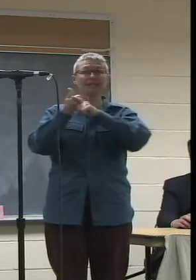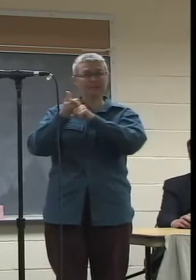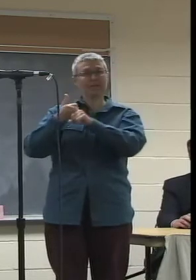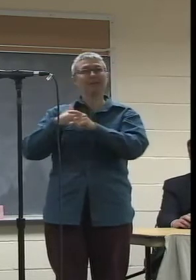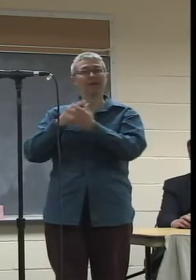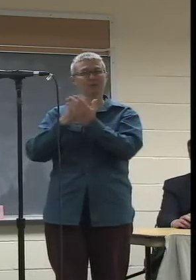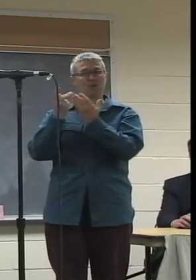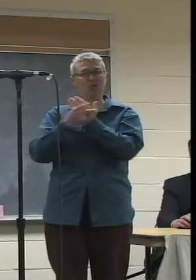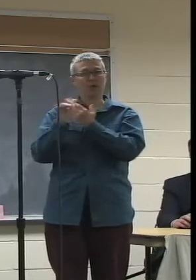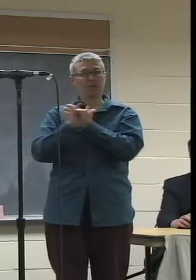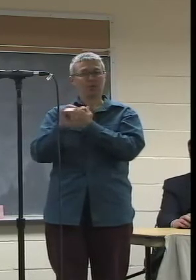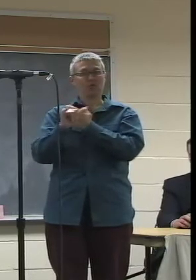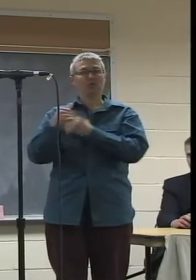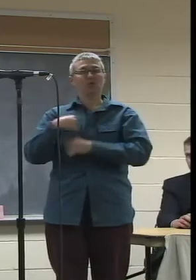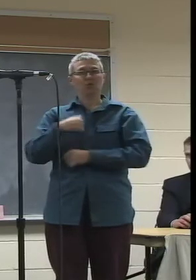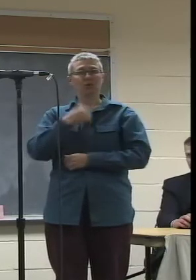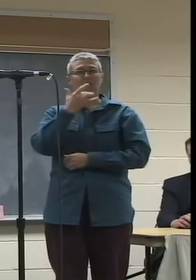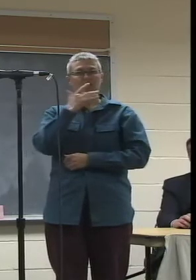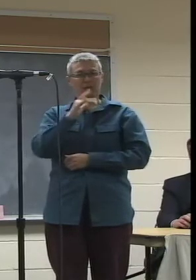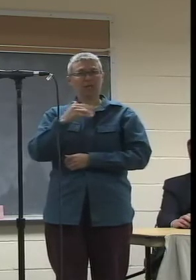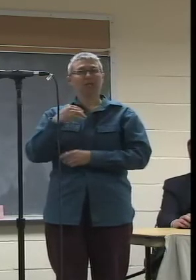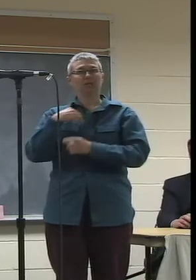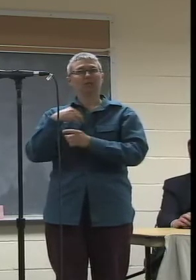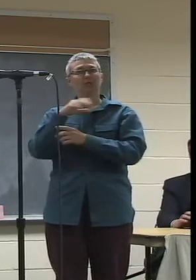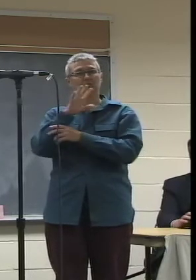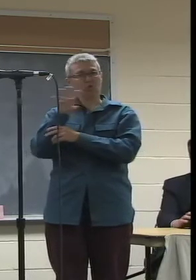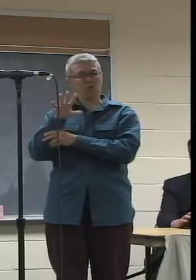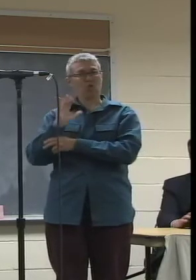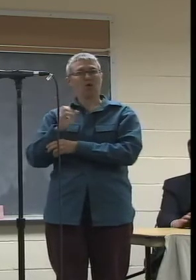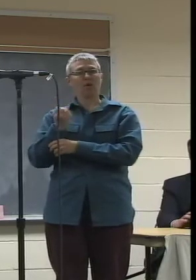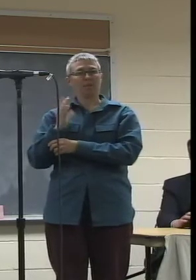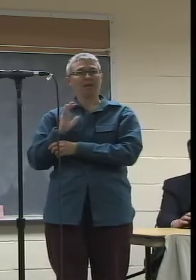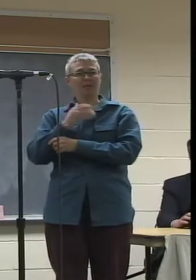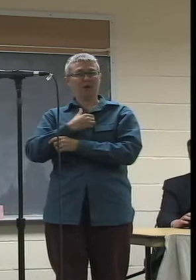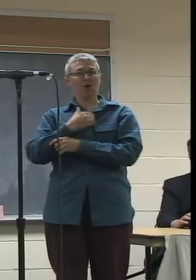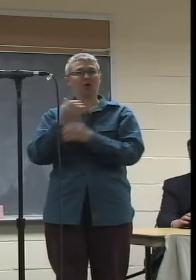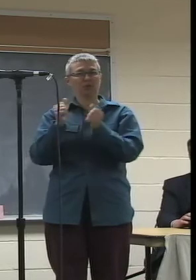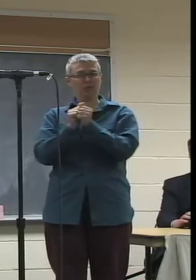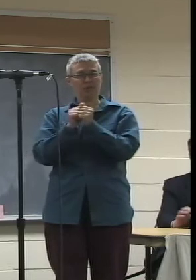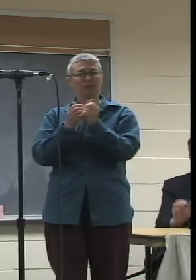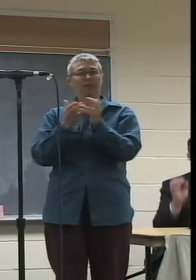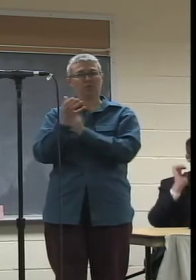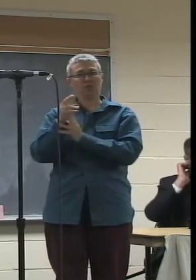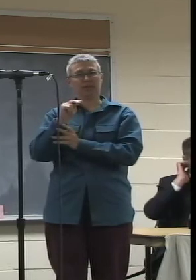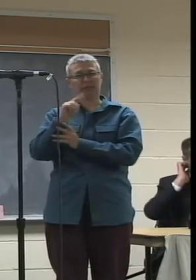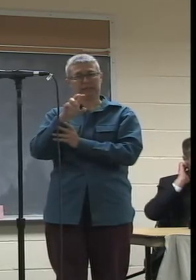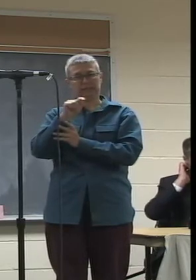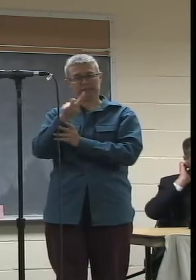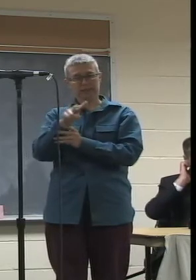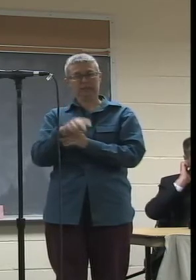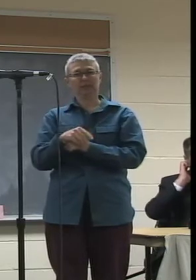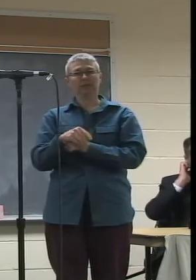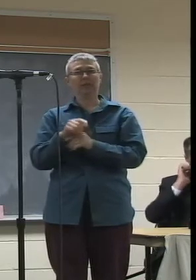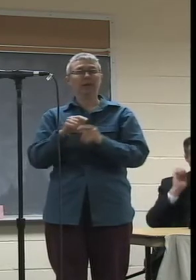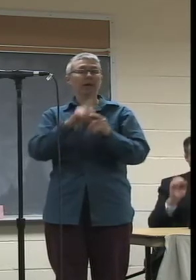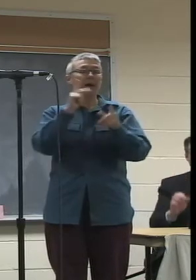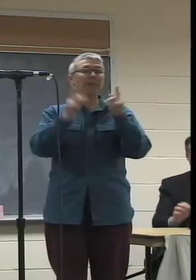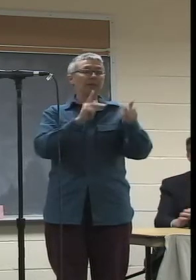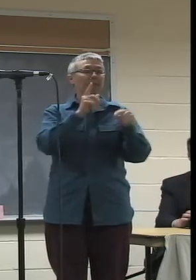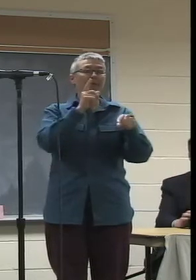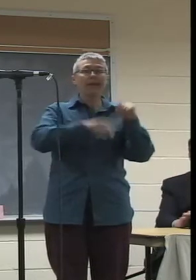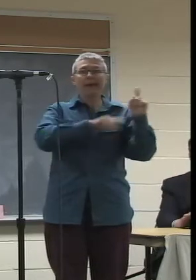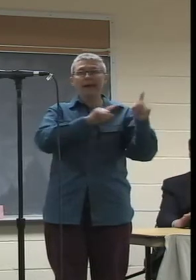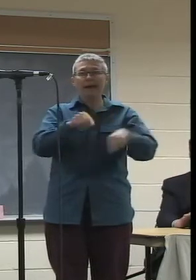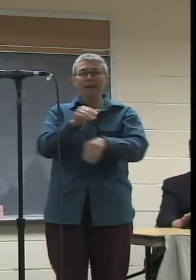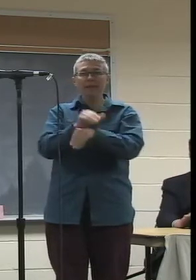we're fortunate enough to have recorded much of it for NCTV. And we hear from people that are either unable to come out at night,